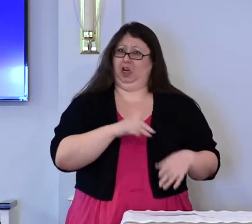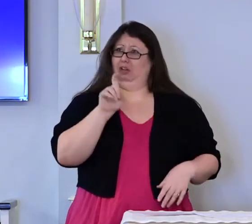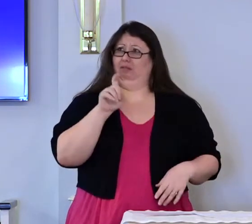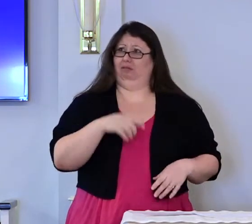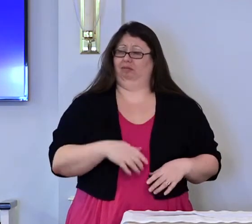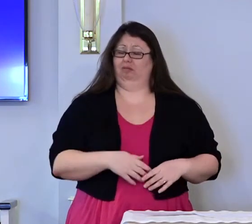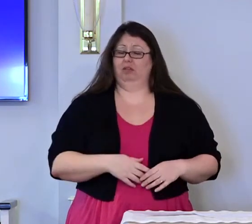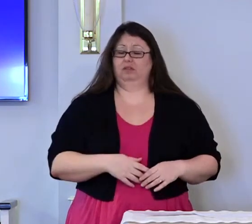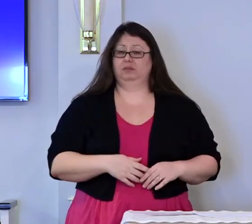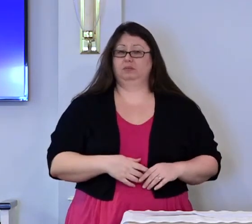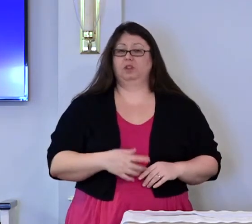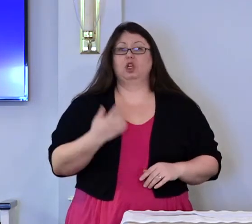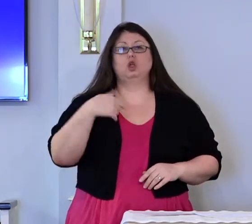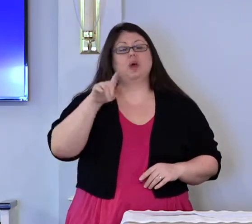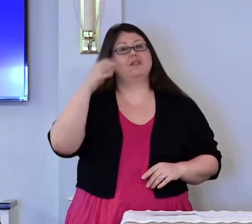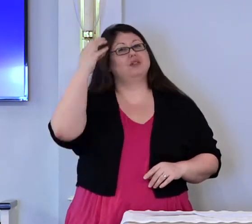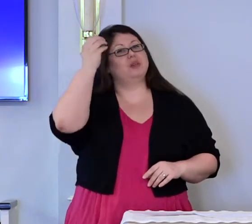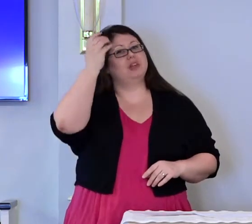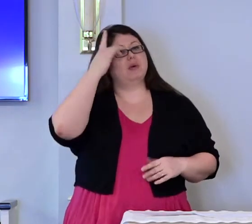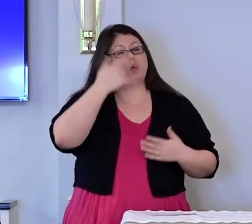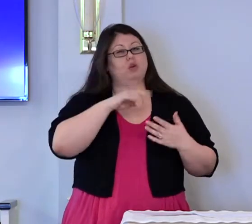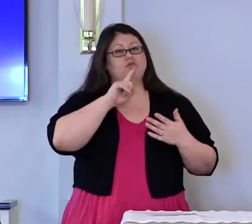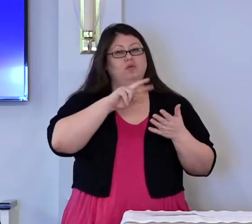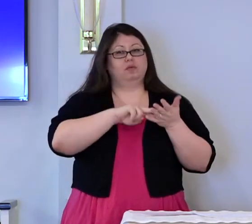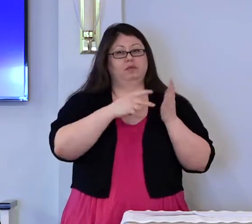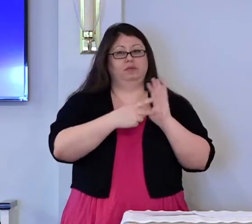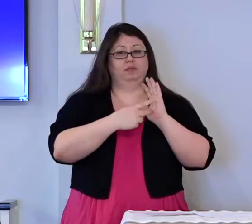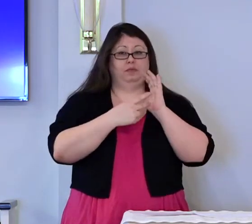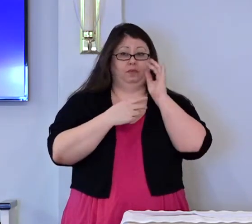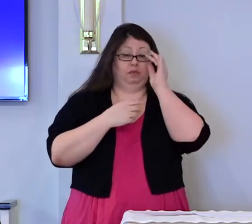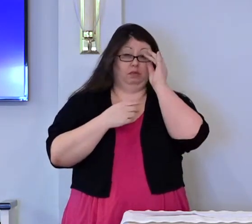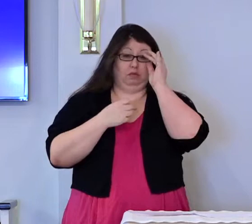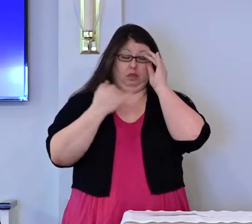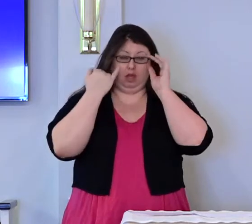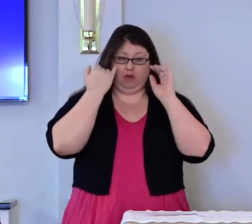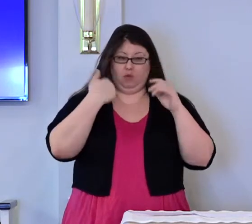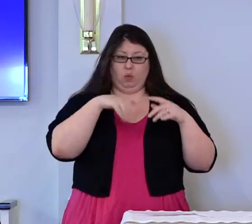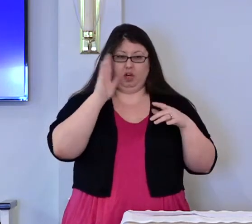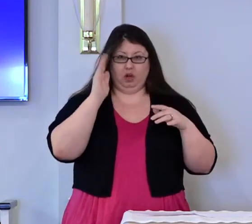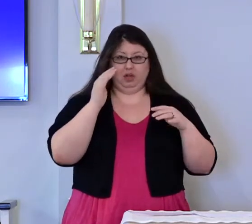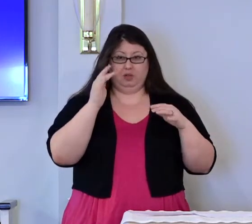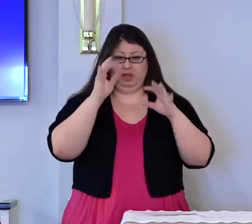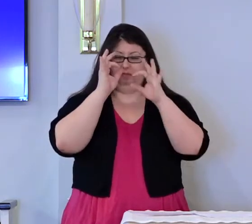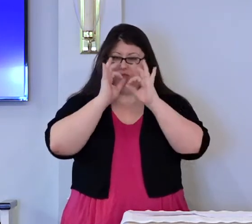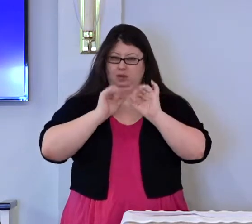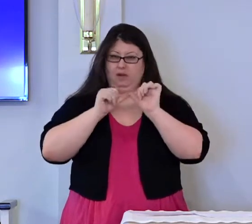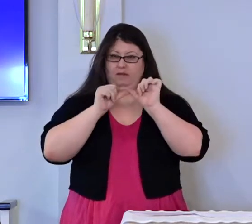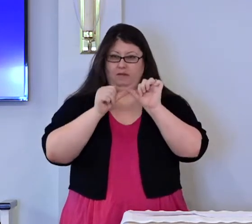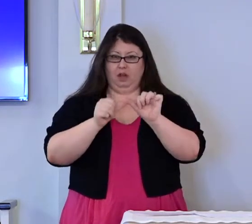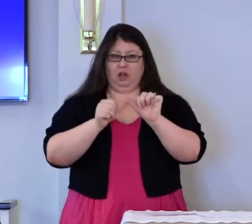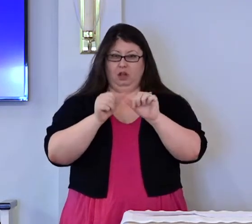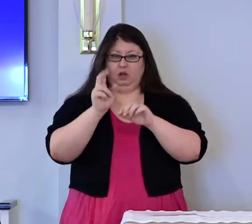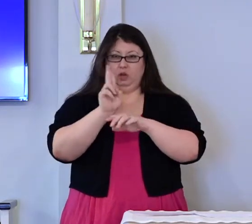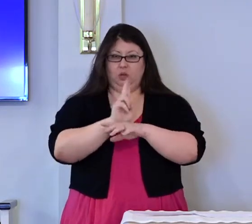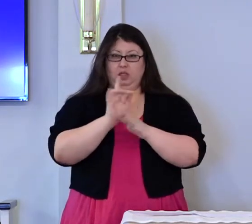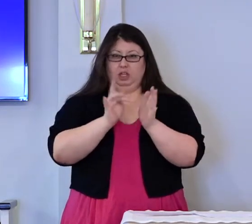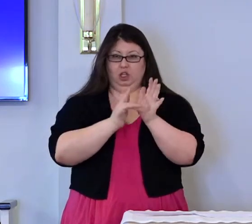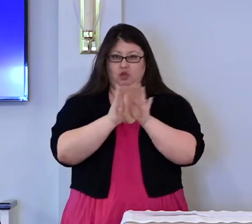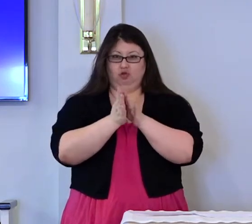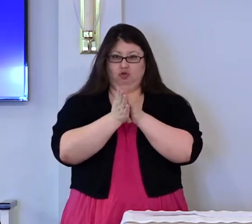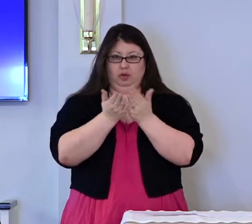We have to consider the context if we're going to be faithful in our use of Scripture.